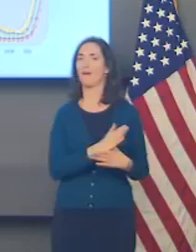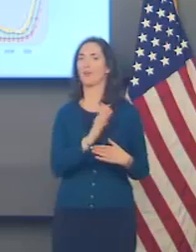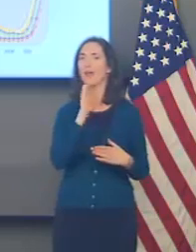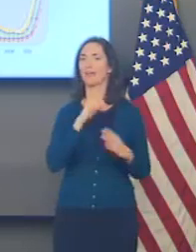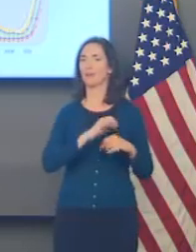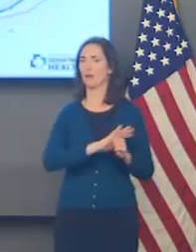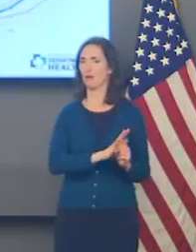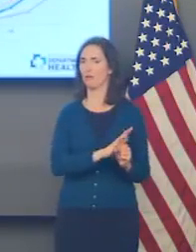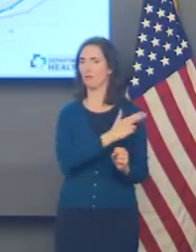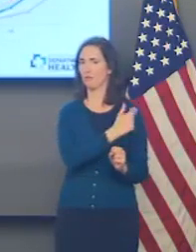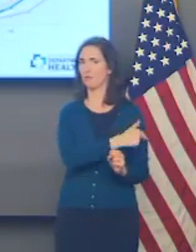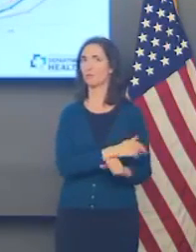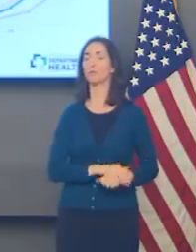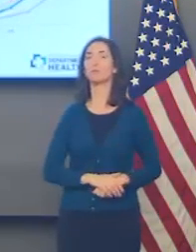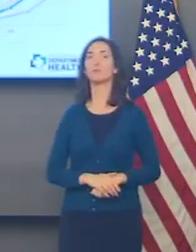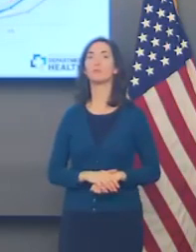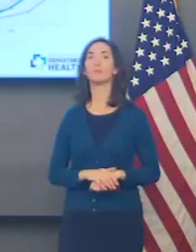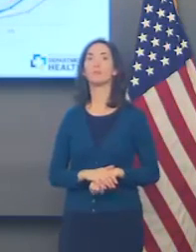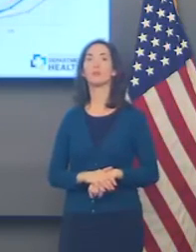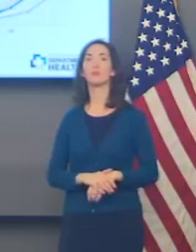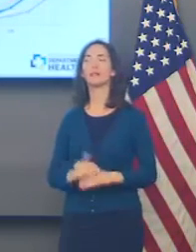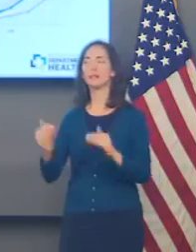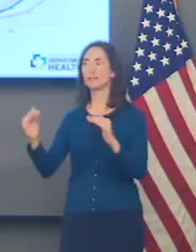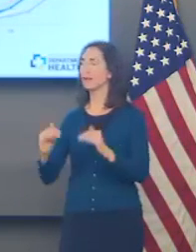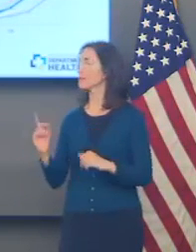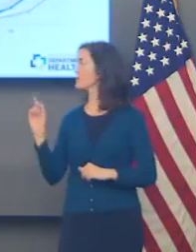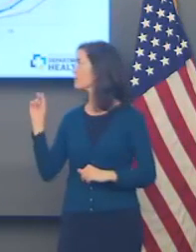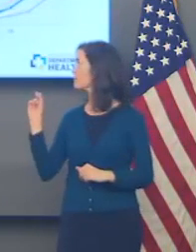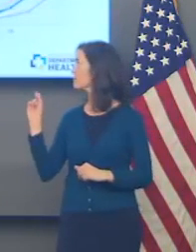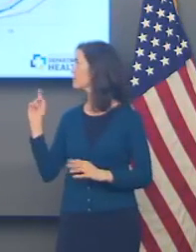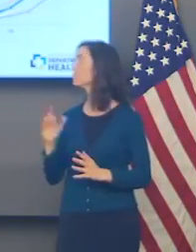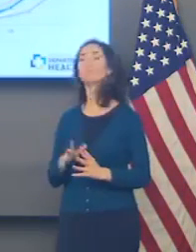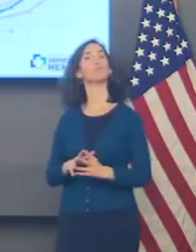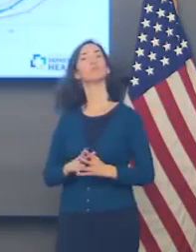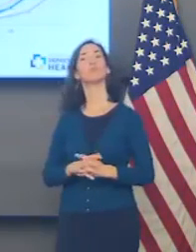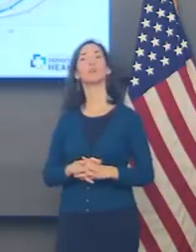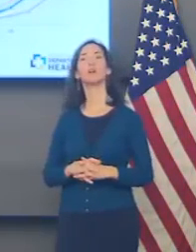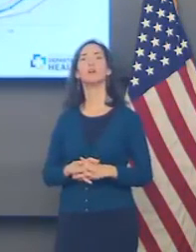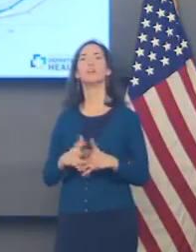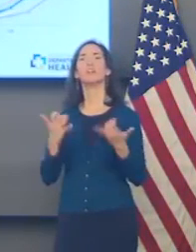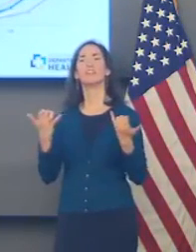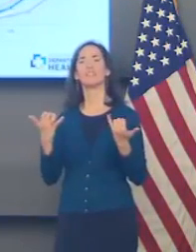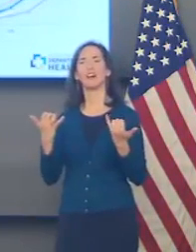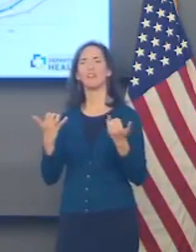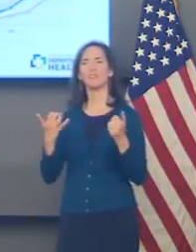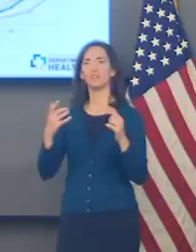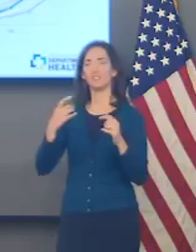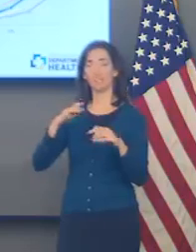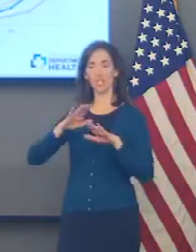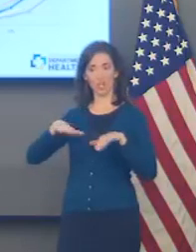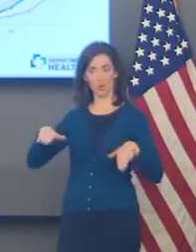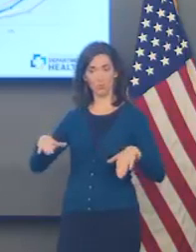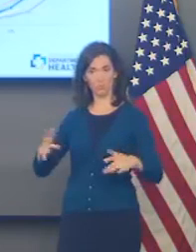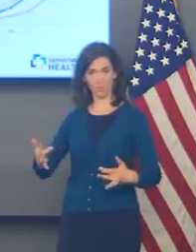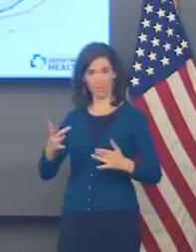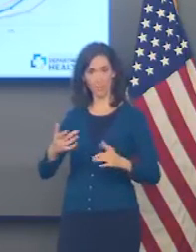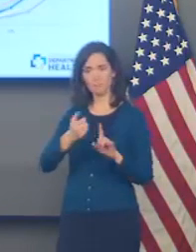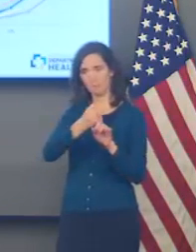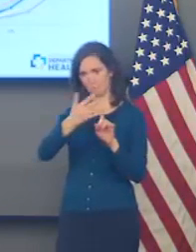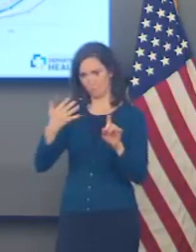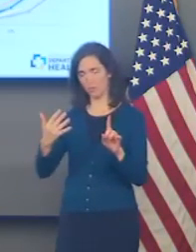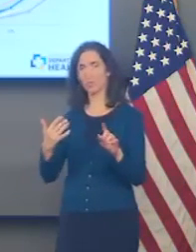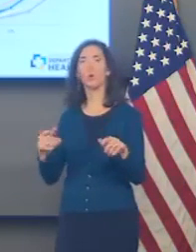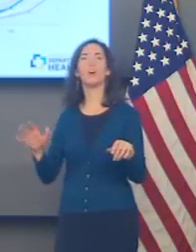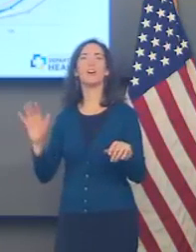Next slide, please. We, I wanted to break up a little bit more granular these pediatric infections. So this is that same